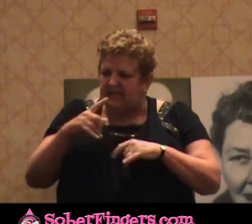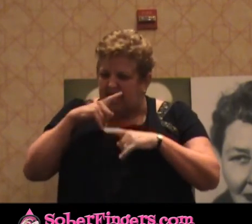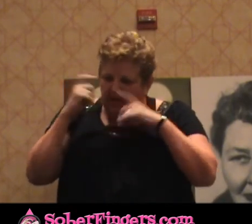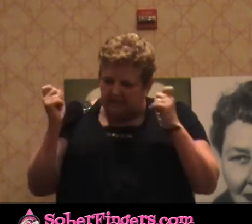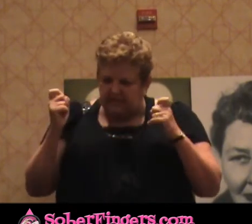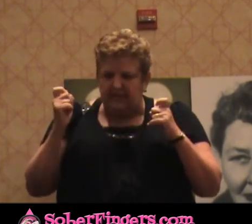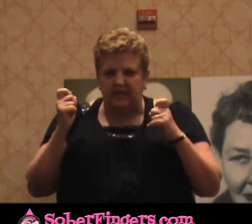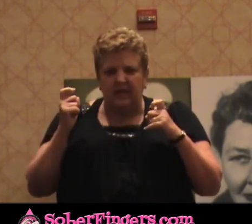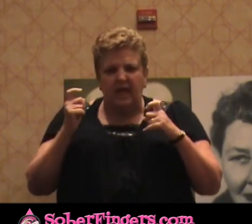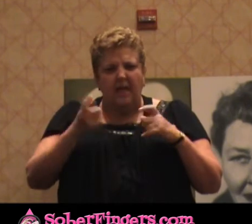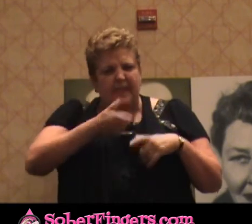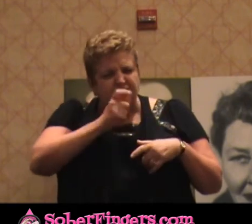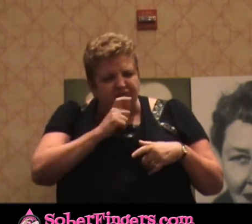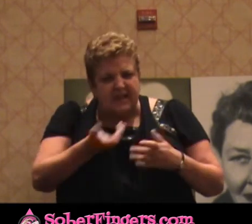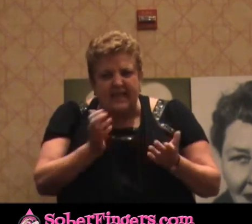by now. Because that's what happened.